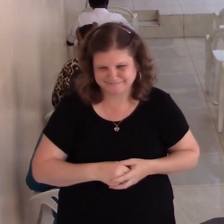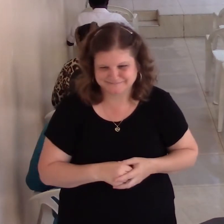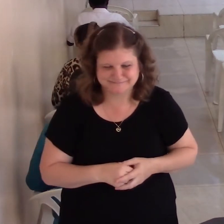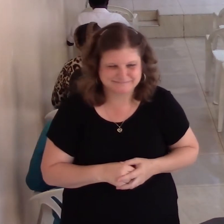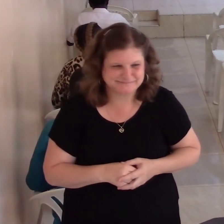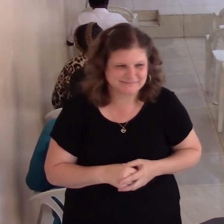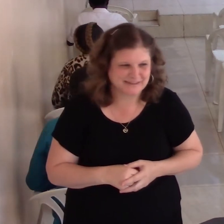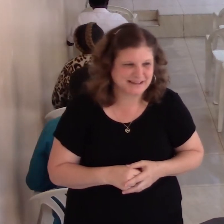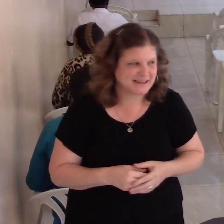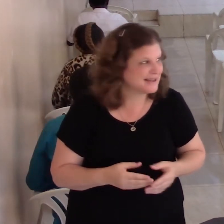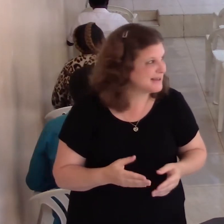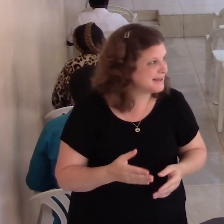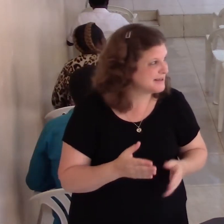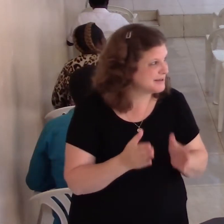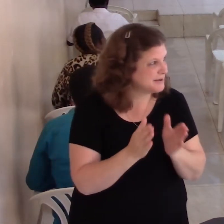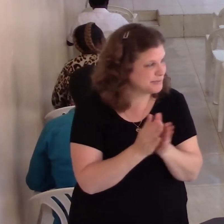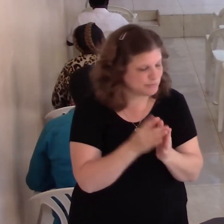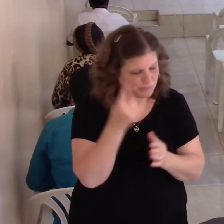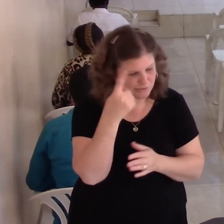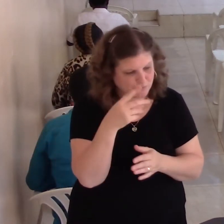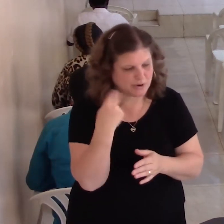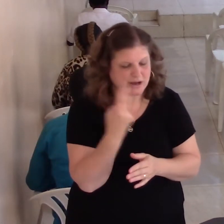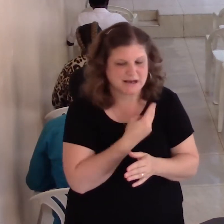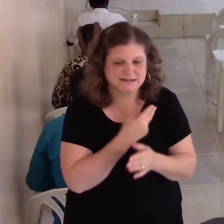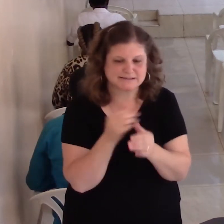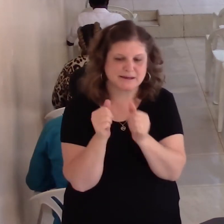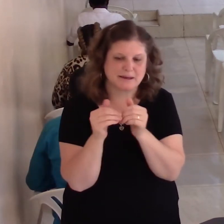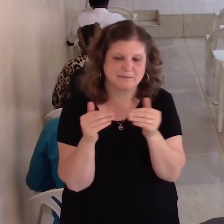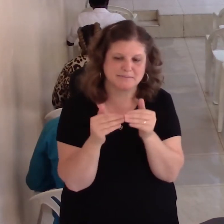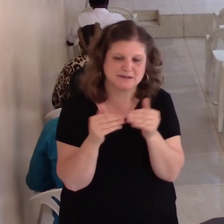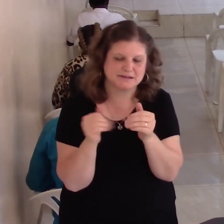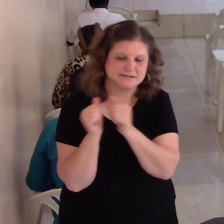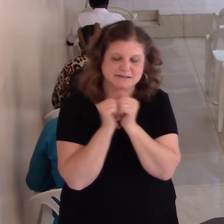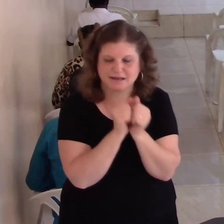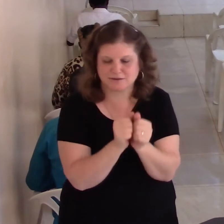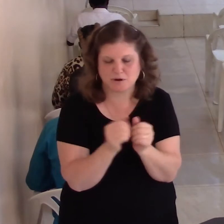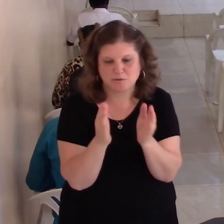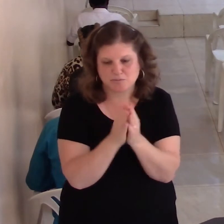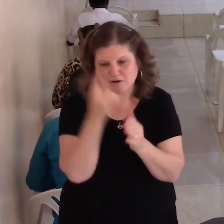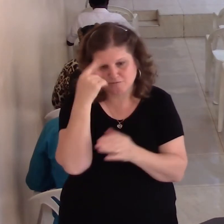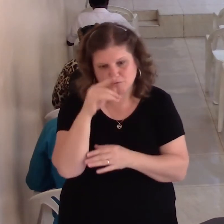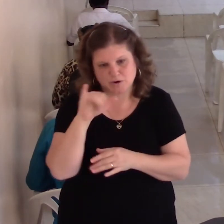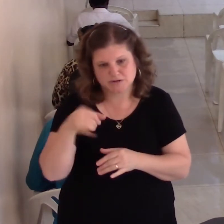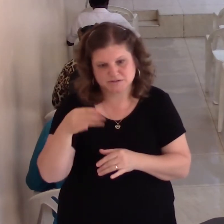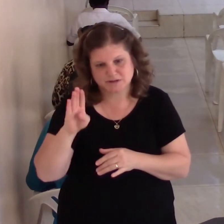us being together again today. And pray for Pastor Bosco and for the message for today.